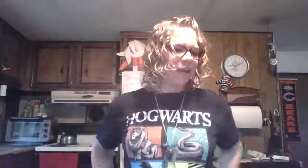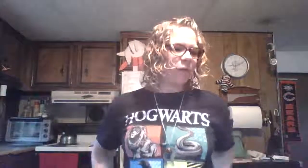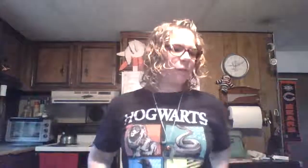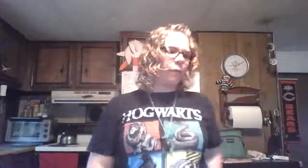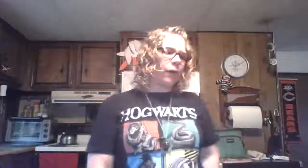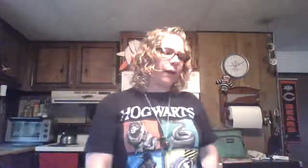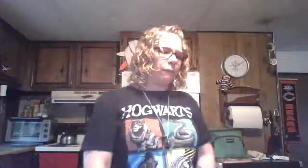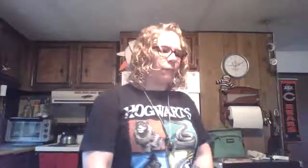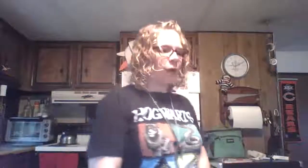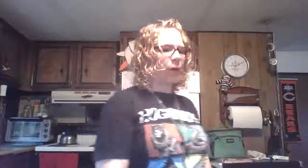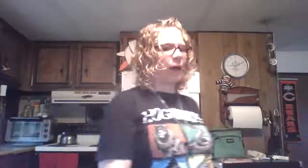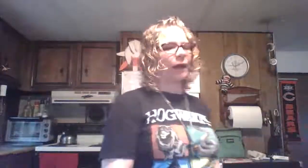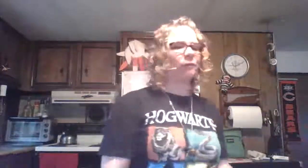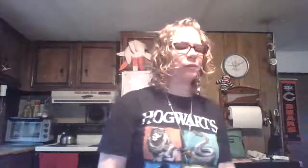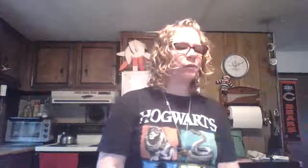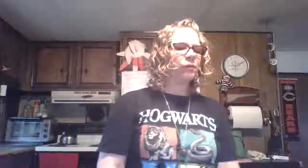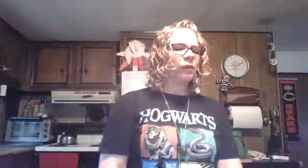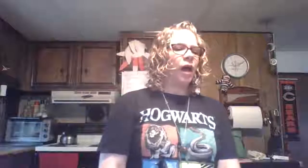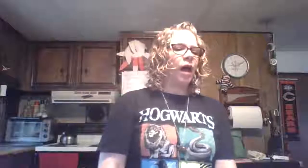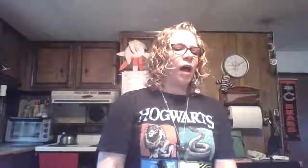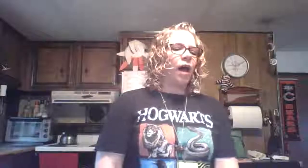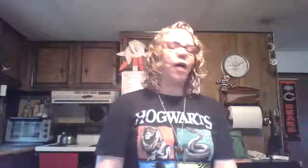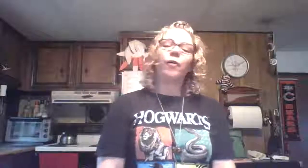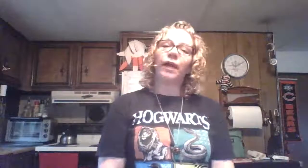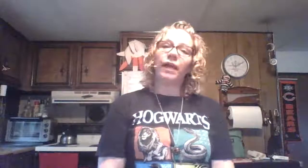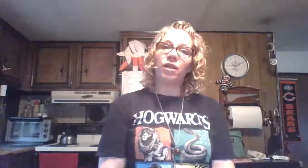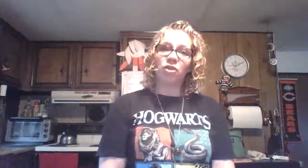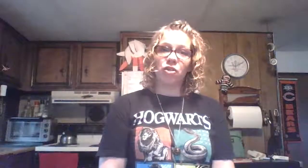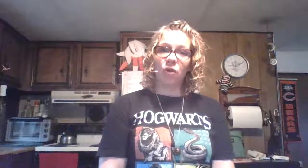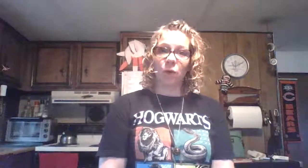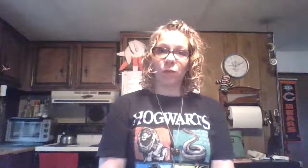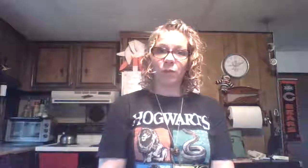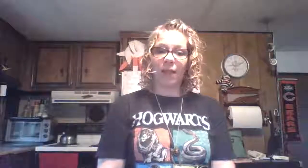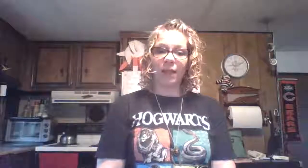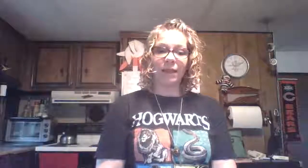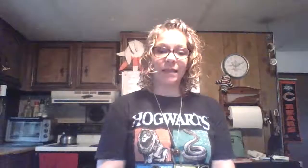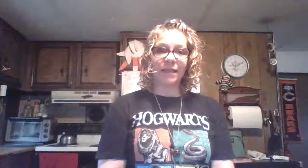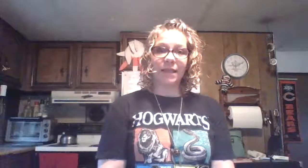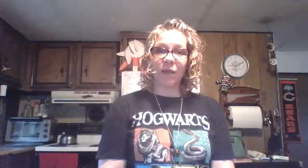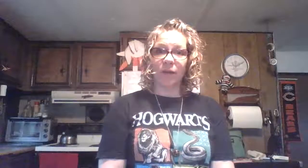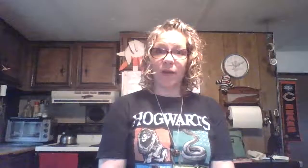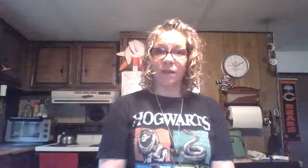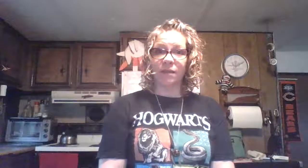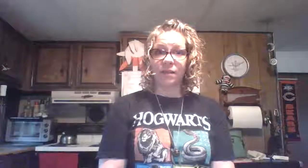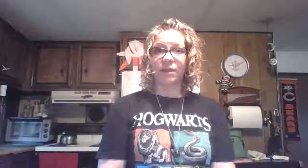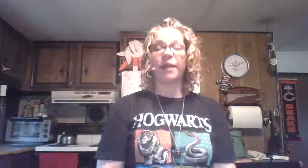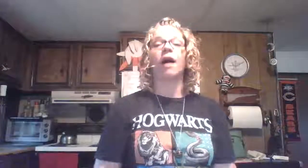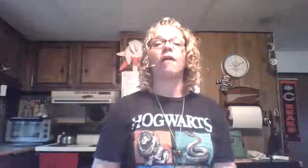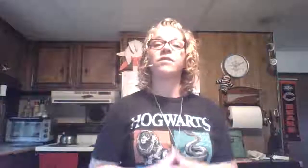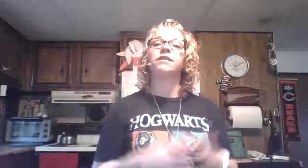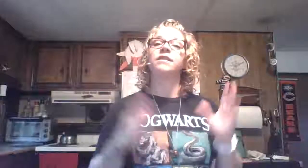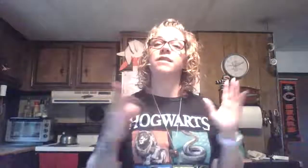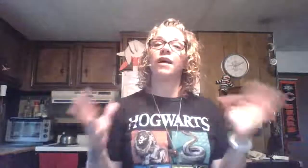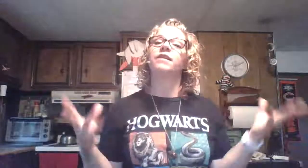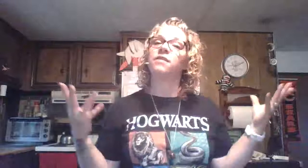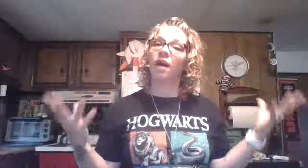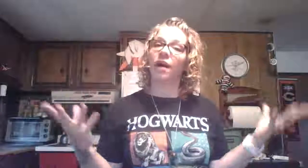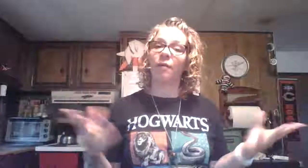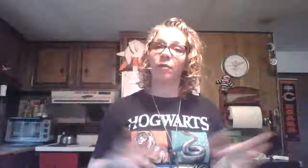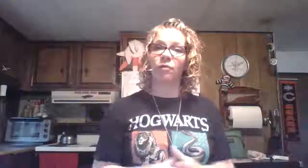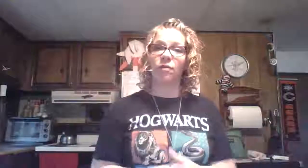with my boy. Okay. All right, so let's get going on this evening. Obviously tonight is tying up loose